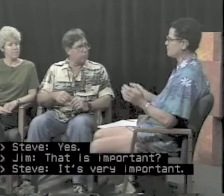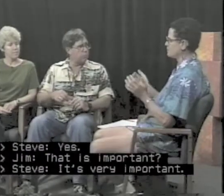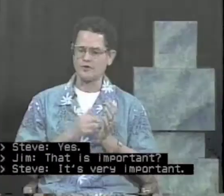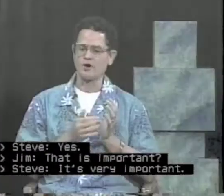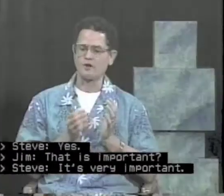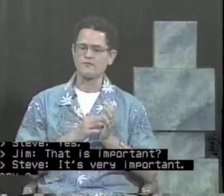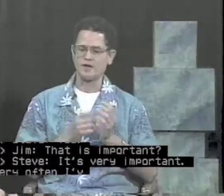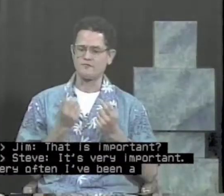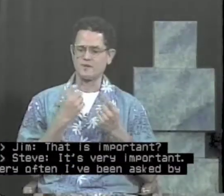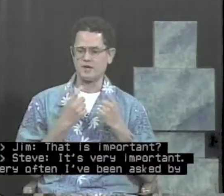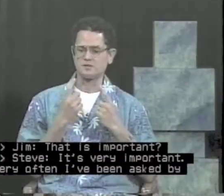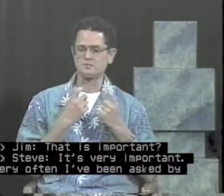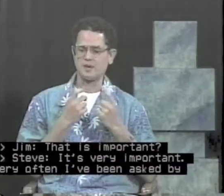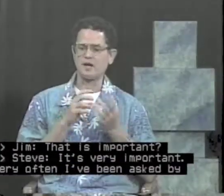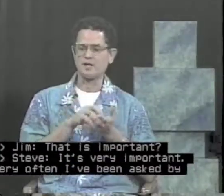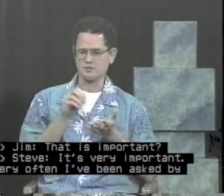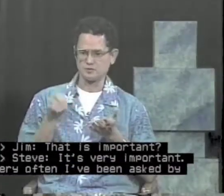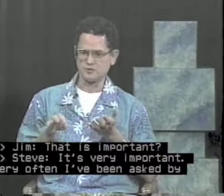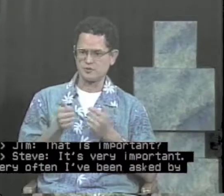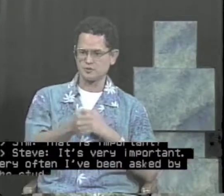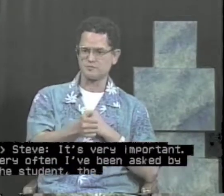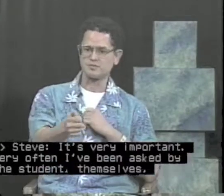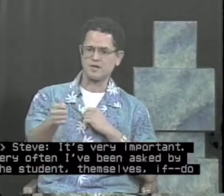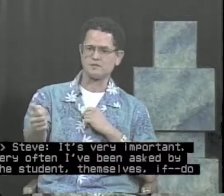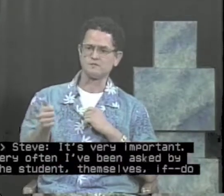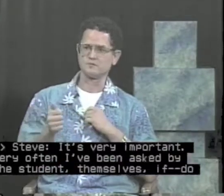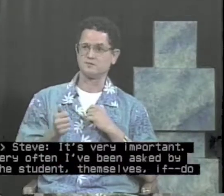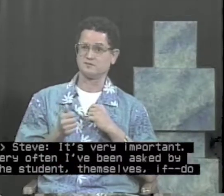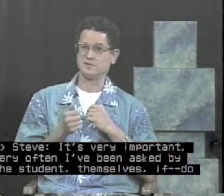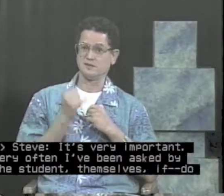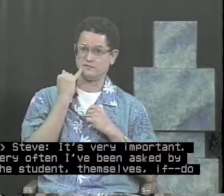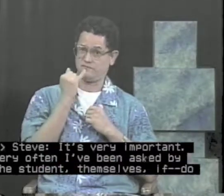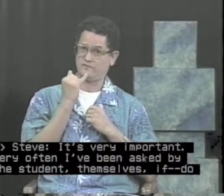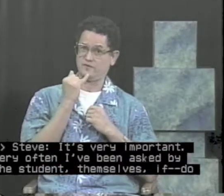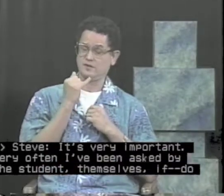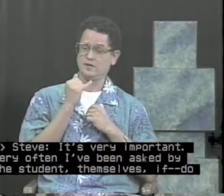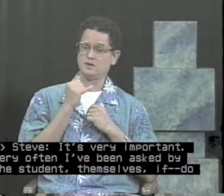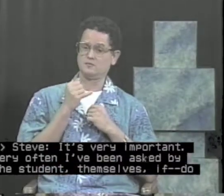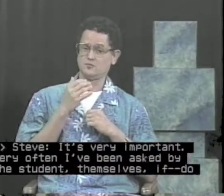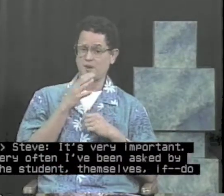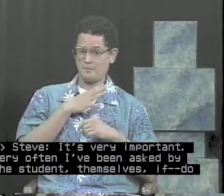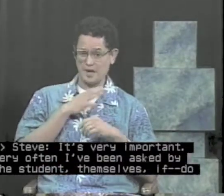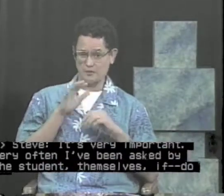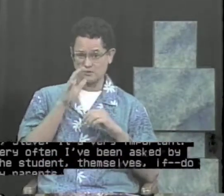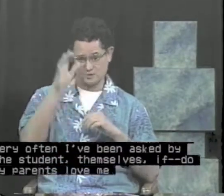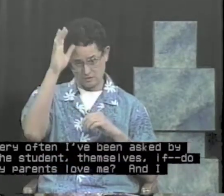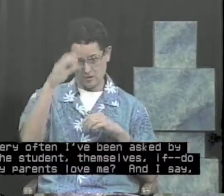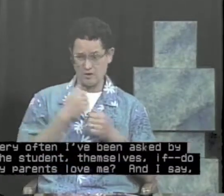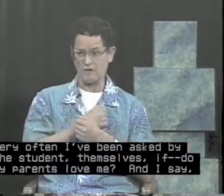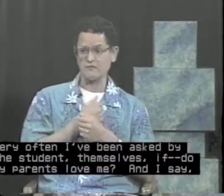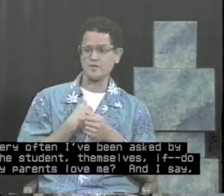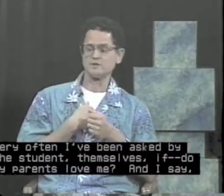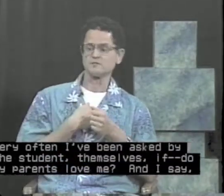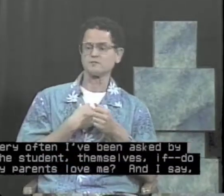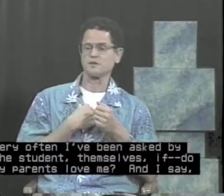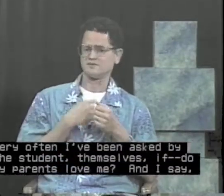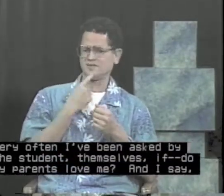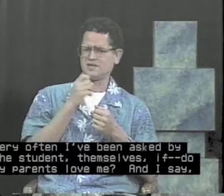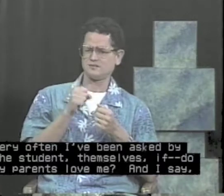Very often I've been asked by the students themselves, do my parents love me? And I say, yes,